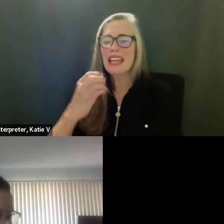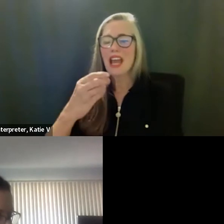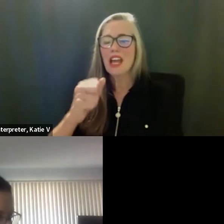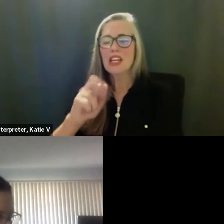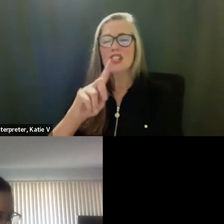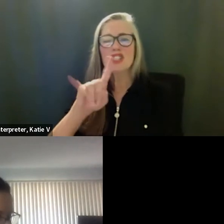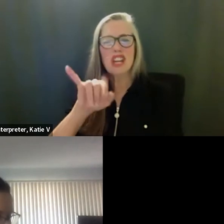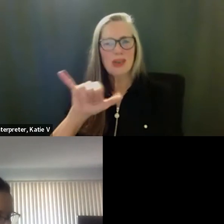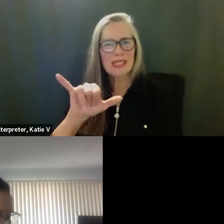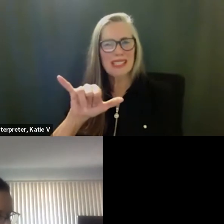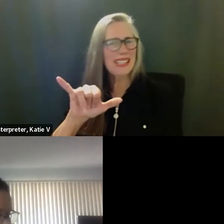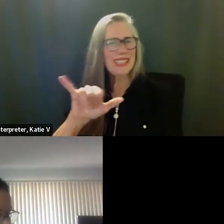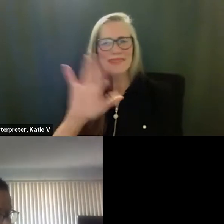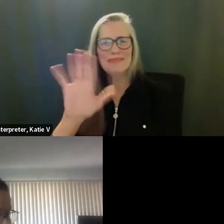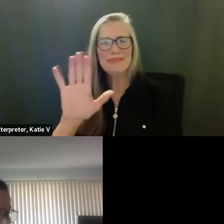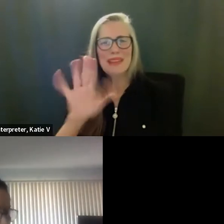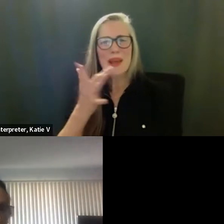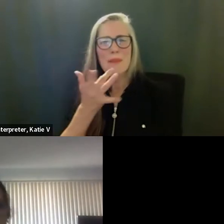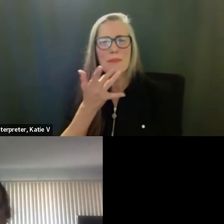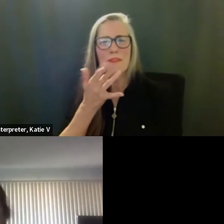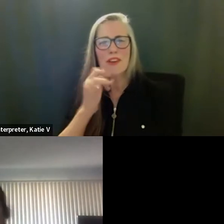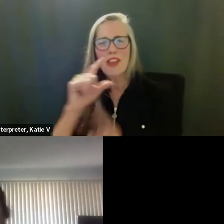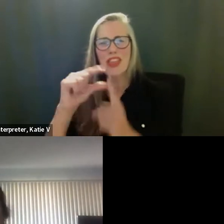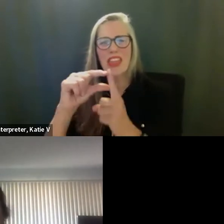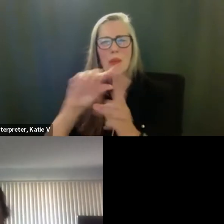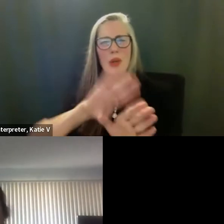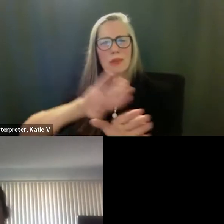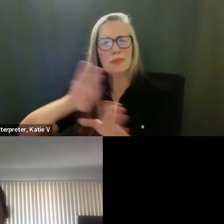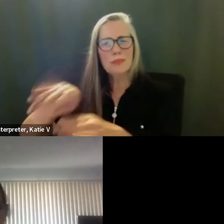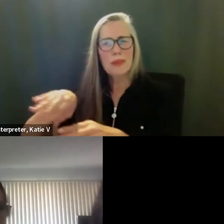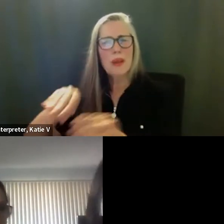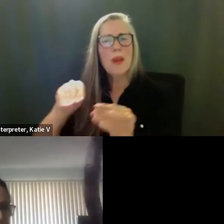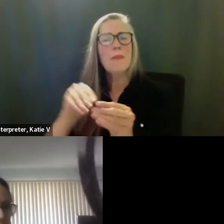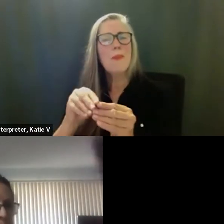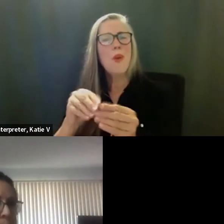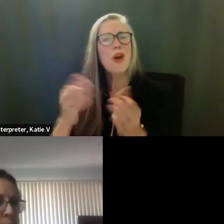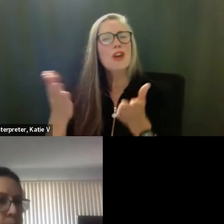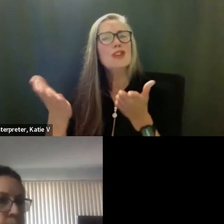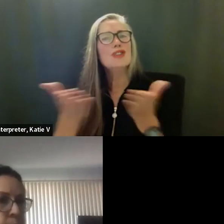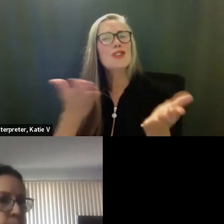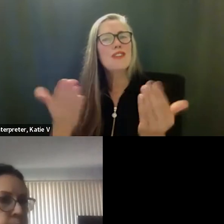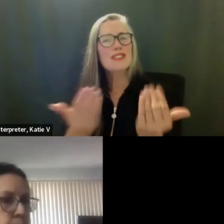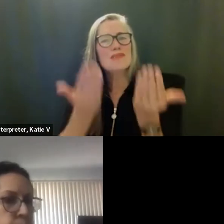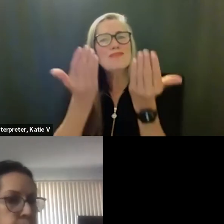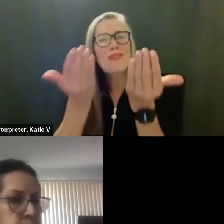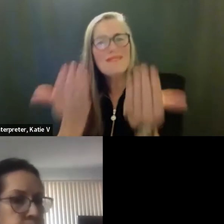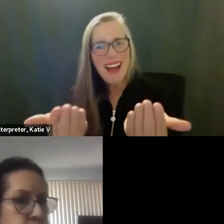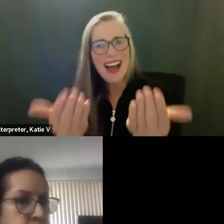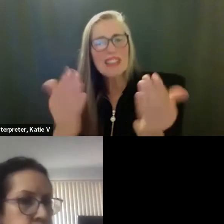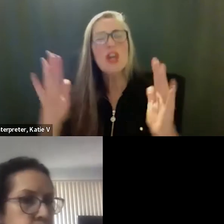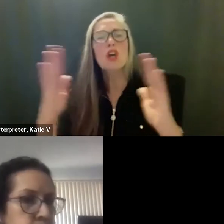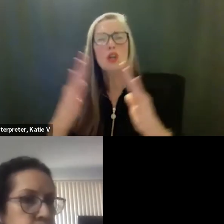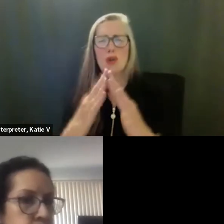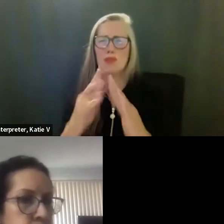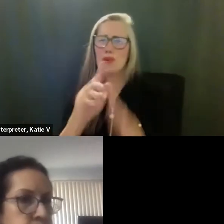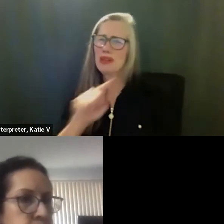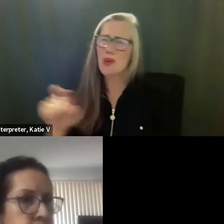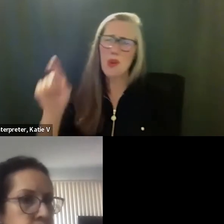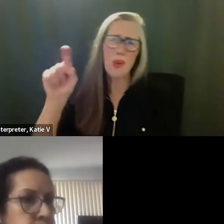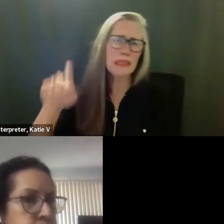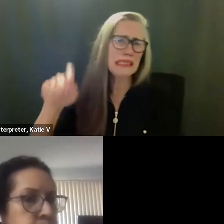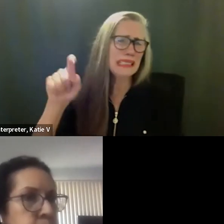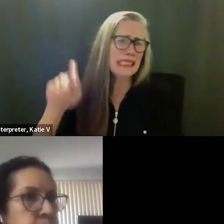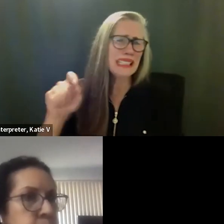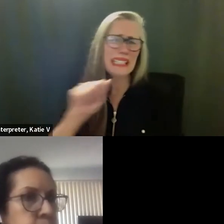to call it charity really. It's, it's more of a, uh, service providing organization to the community that is in much need.